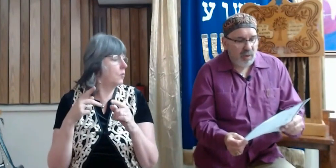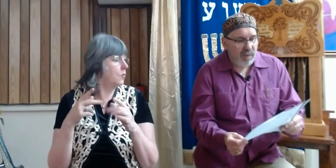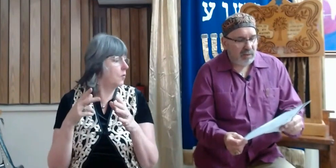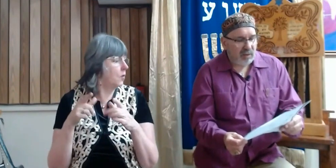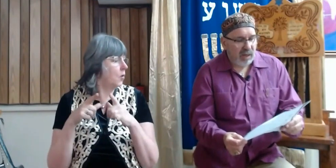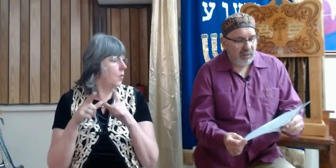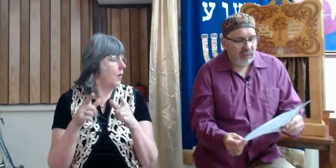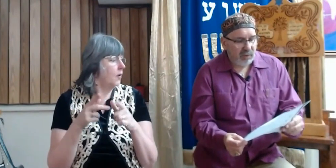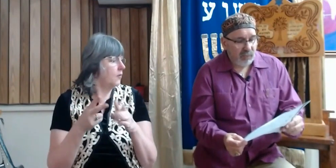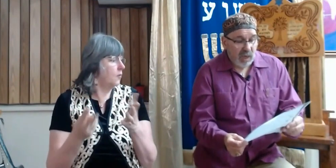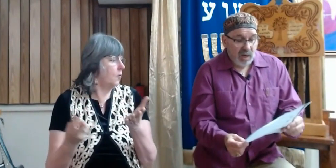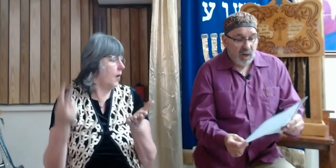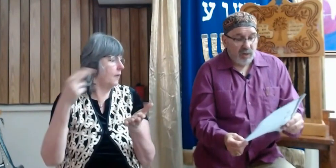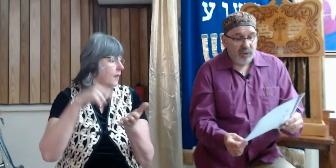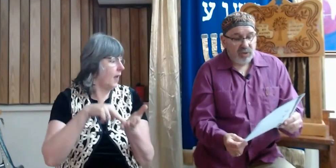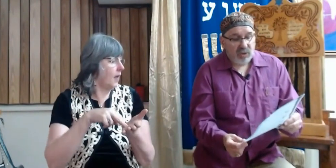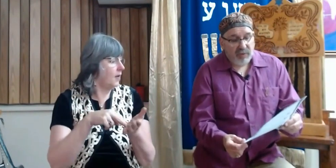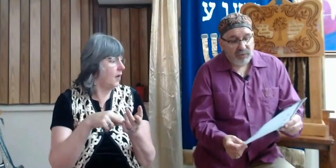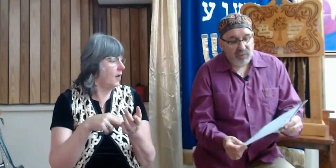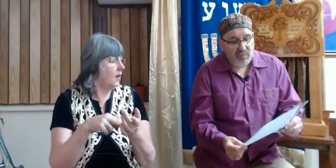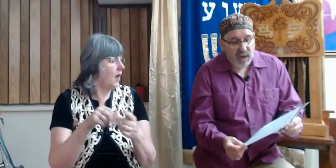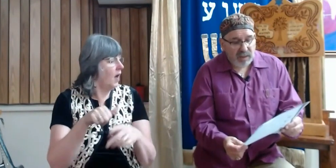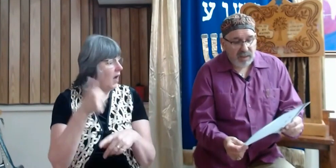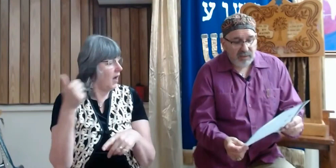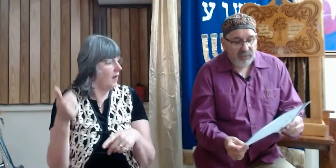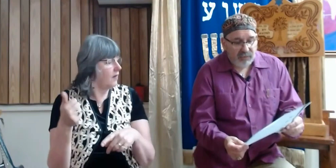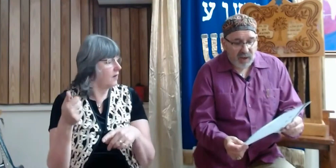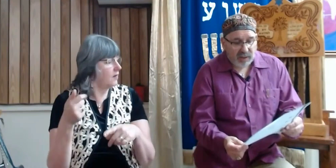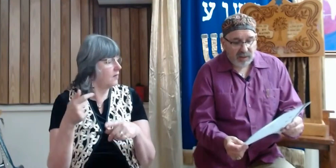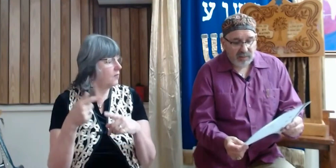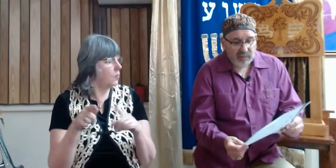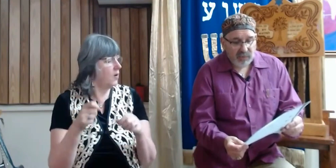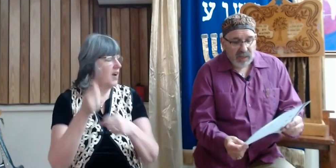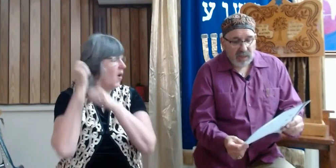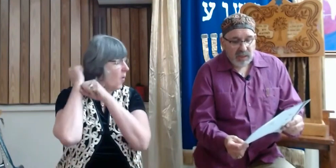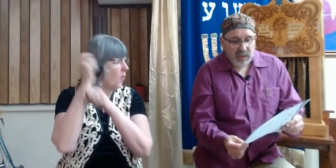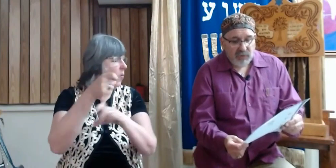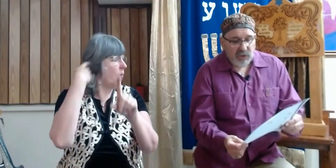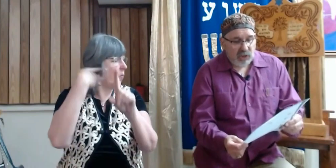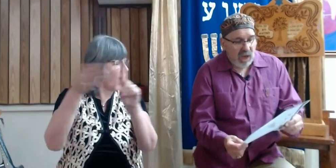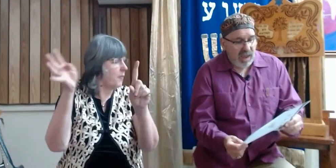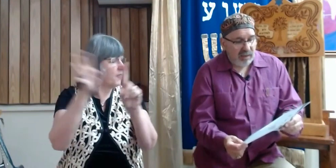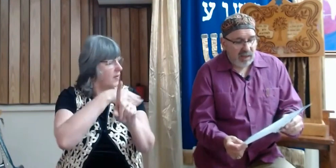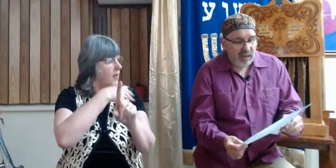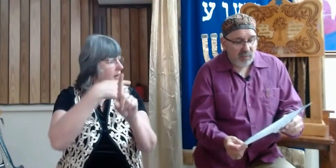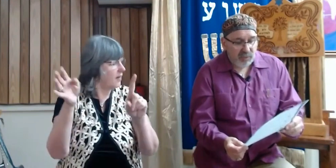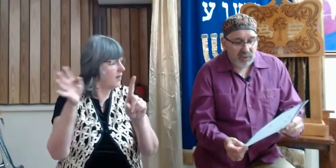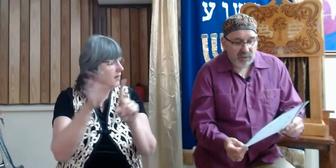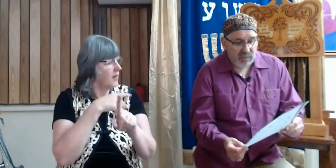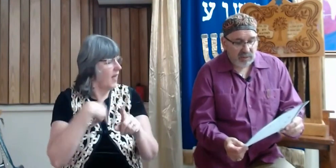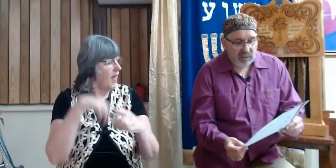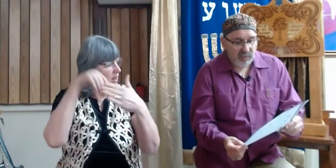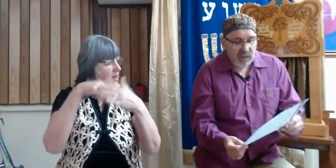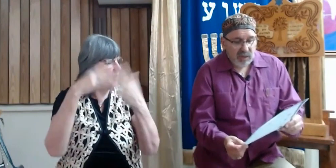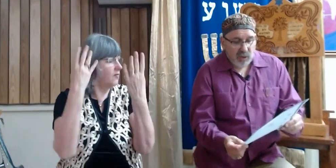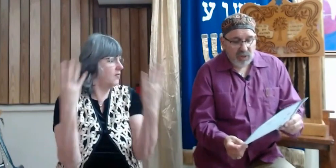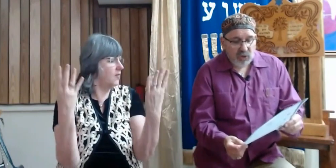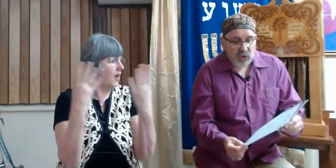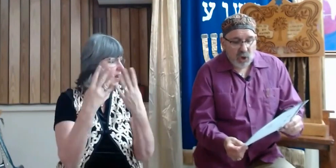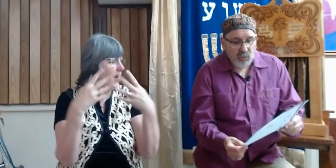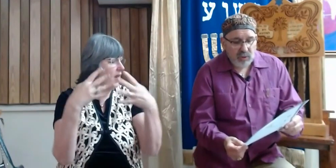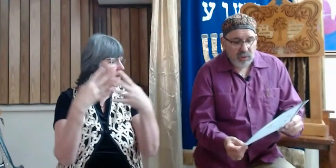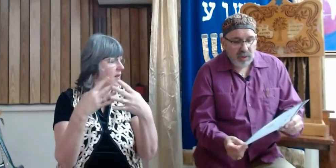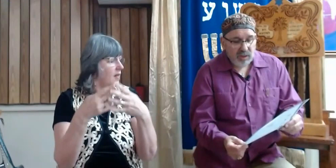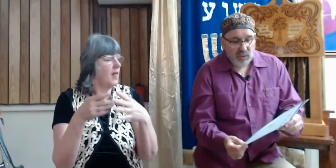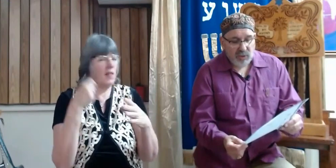again to a better life. Others suffered mocking and flogging, even chains and imprisonment. They